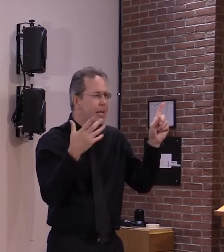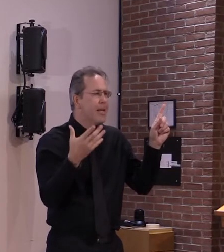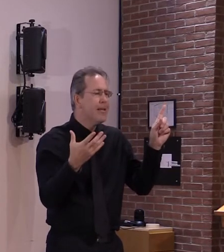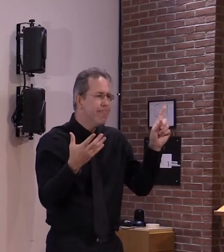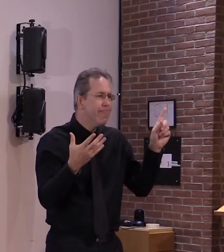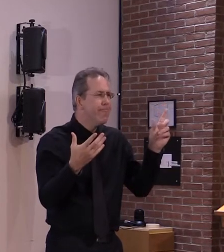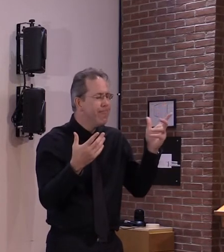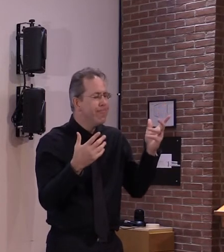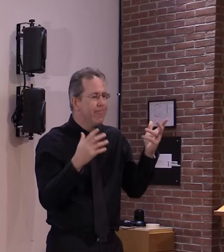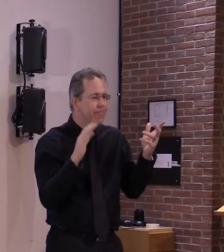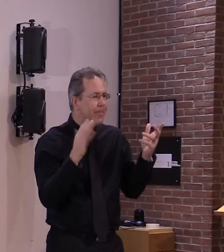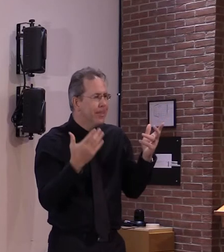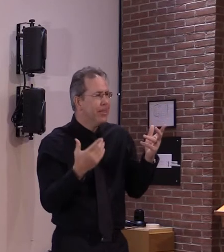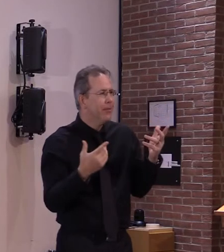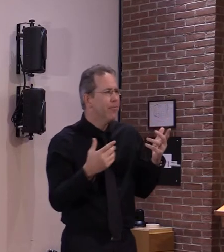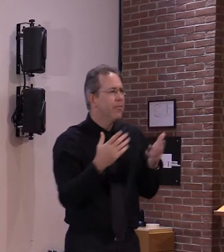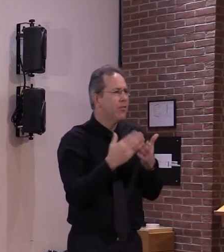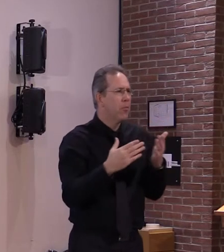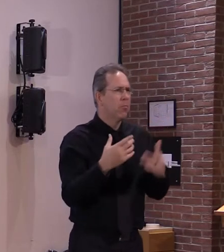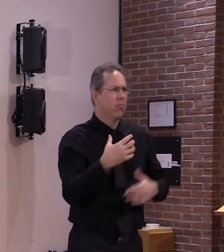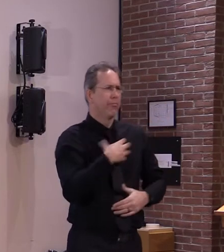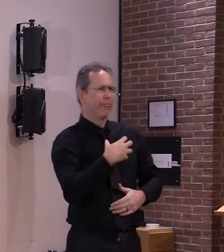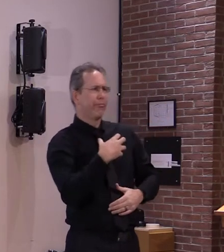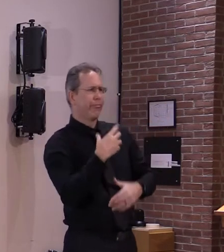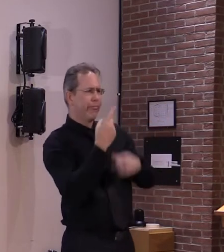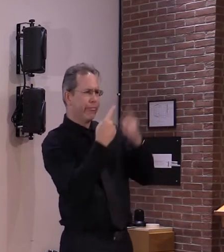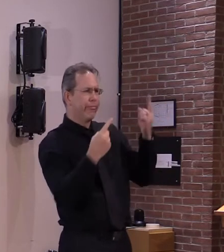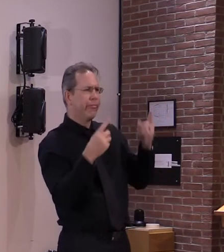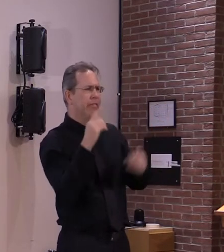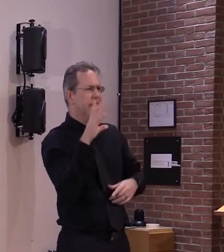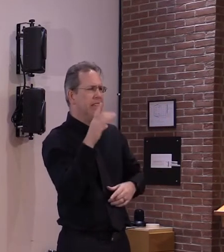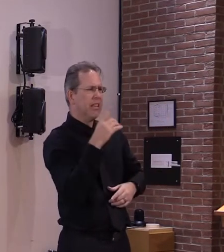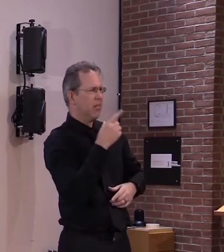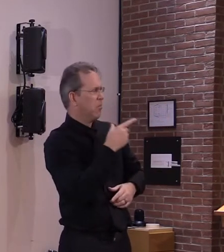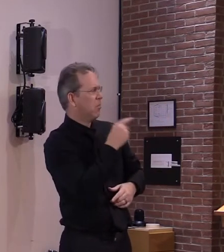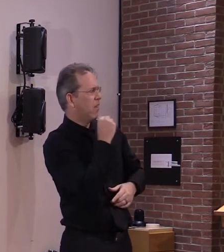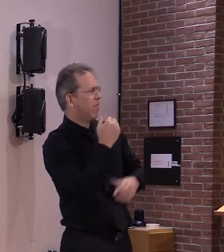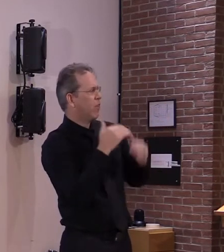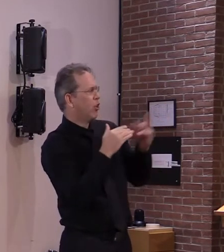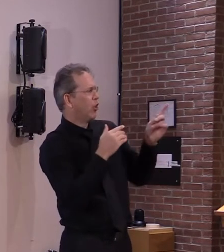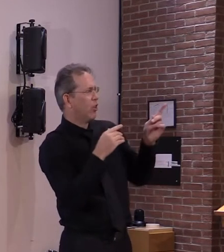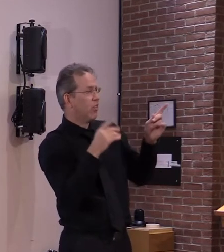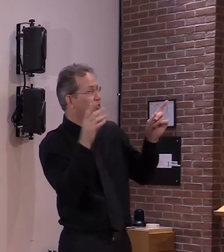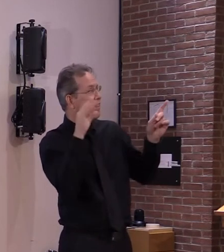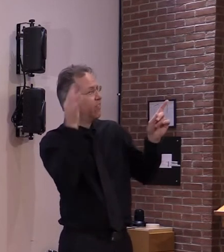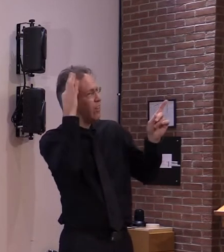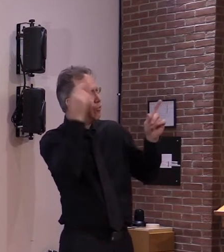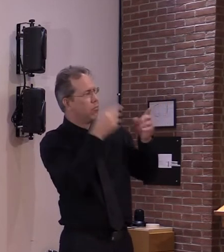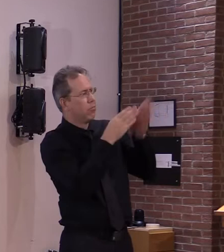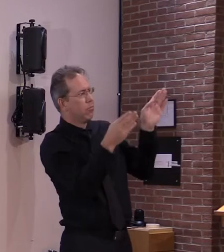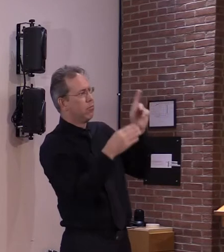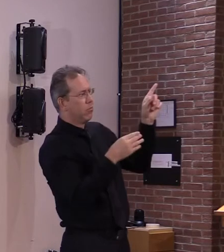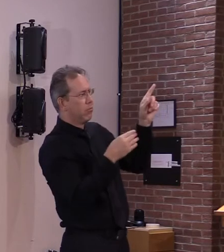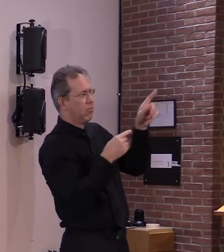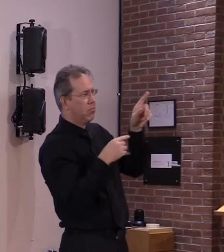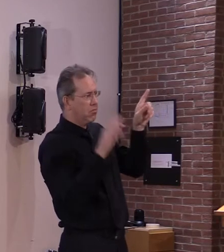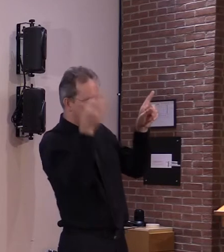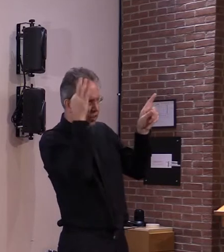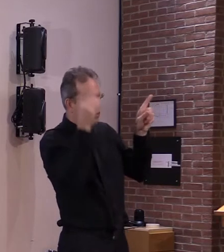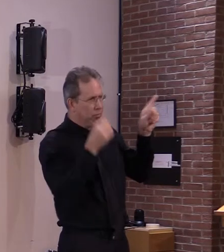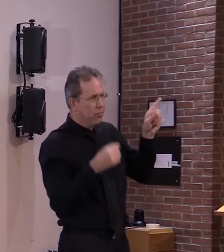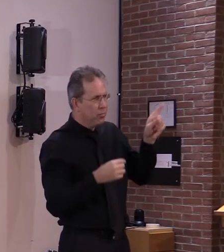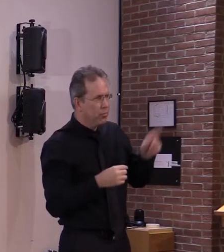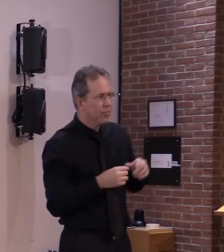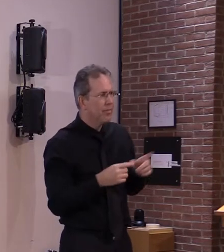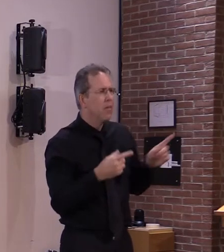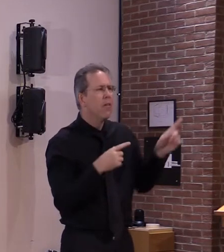not just the cdc but the federal government because though this plan with the pharmacies is an excellent plan